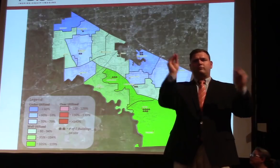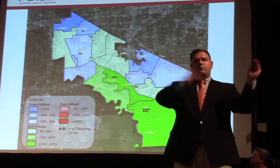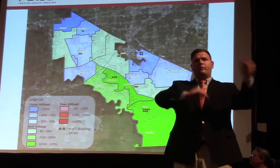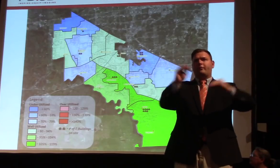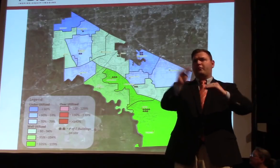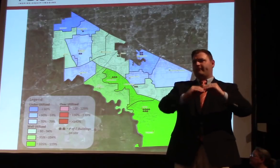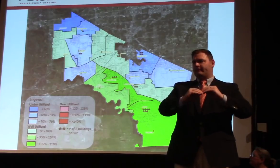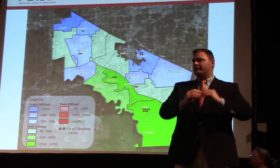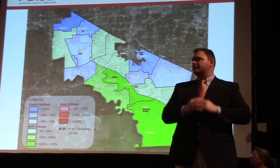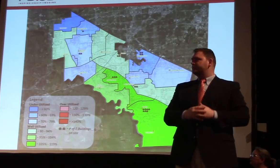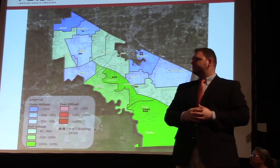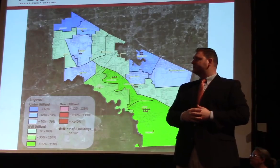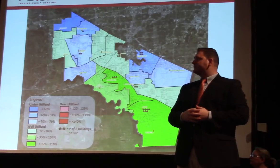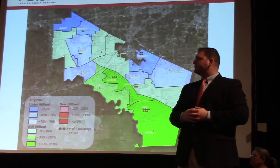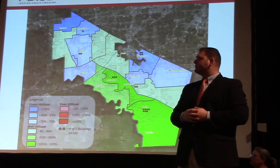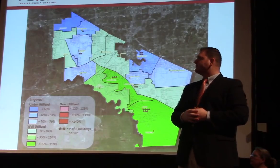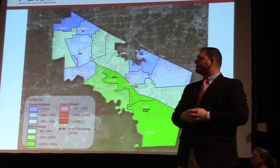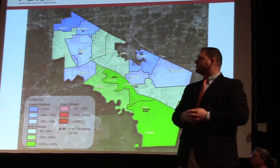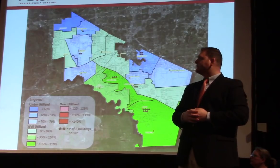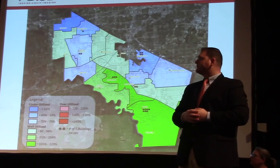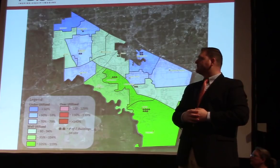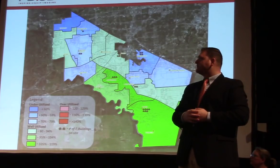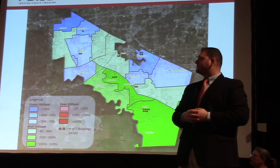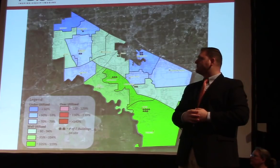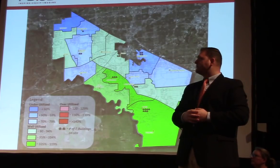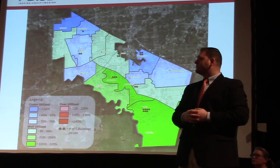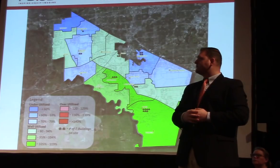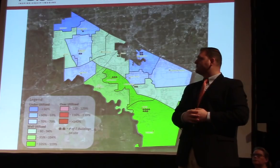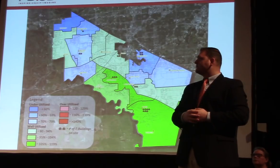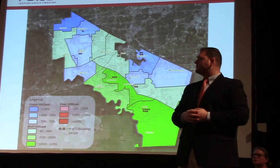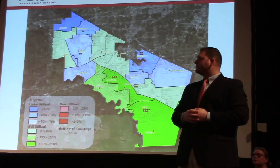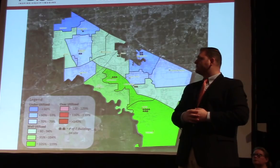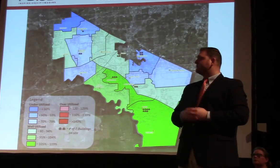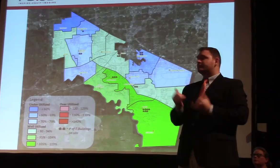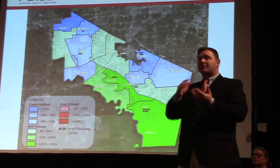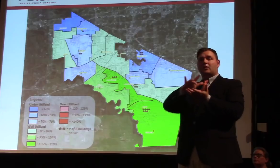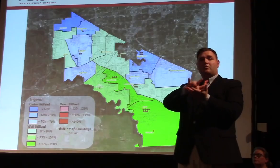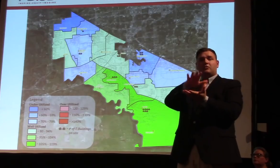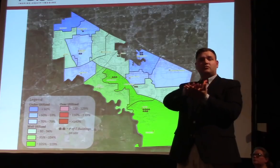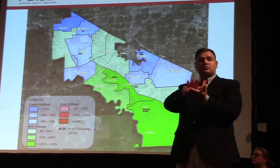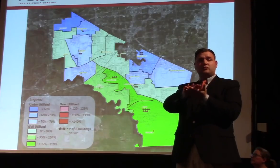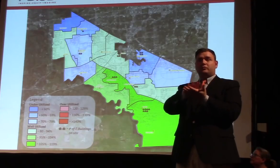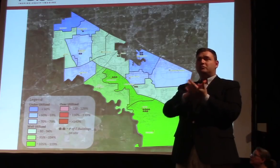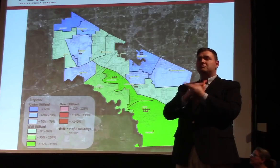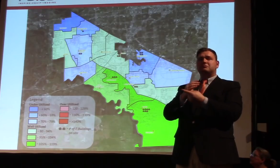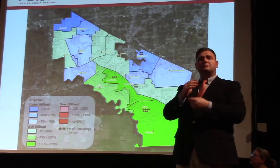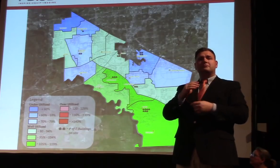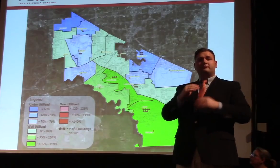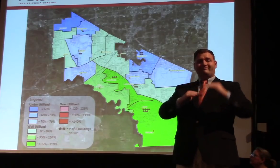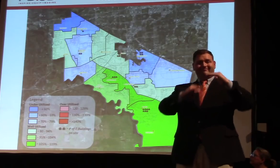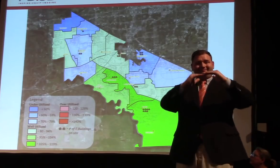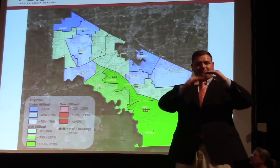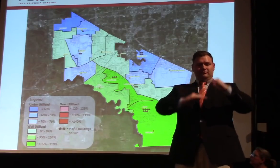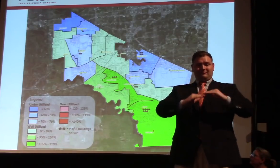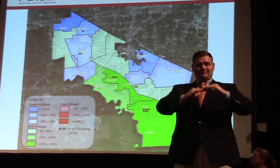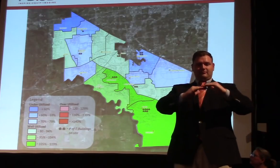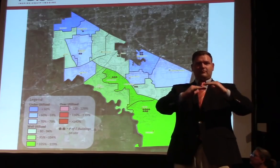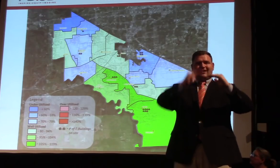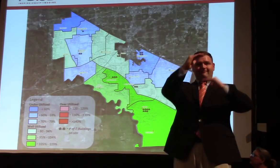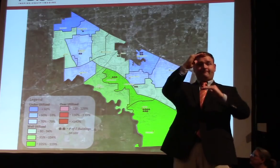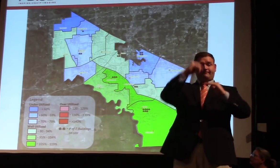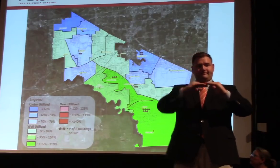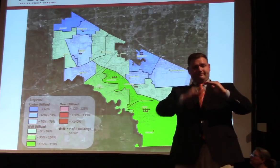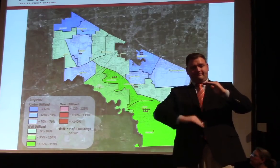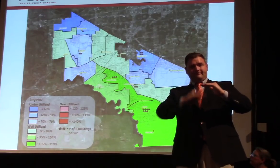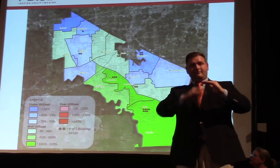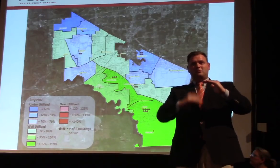Here's our current middle school utilization. And again, you can see the facilities that are underutilized in different shades of blue and then well utilized in